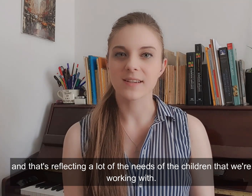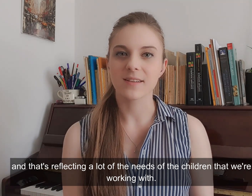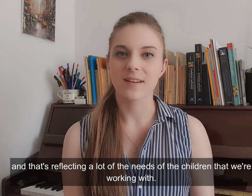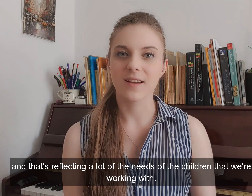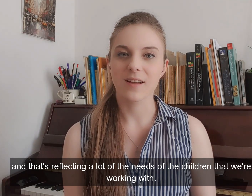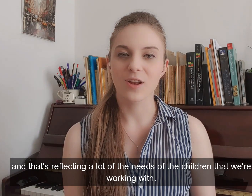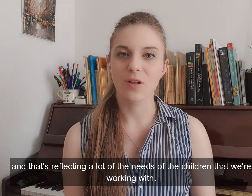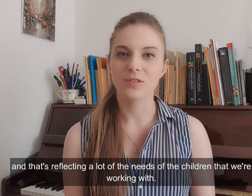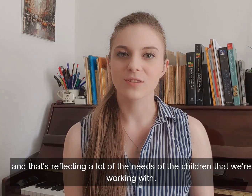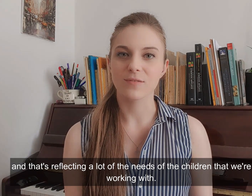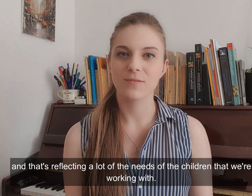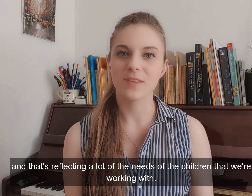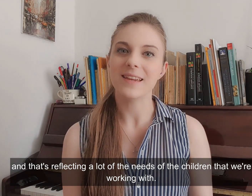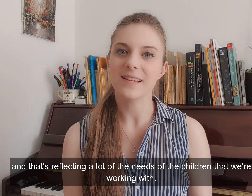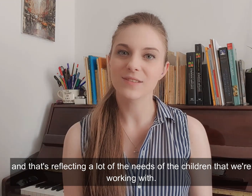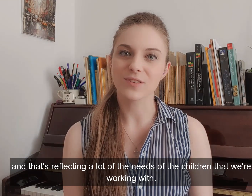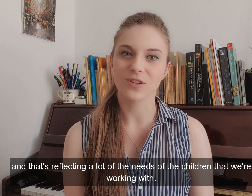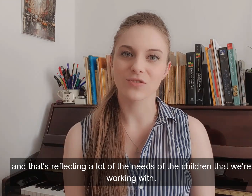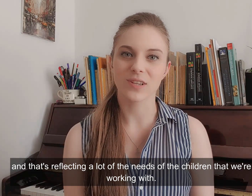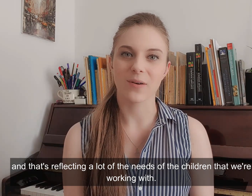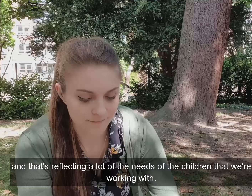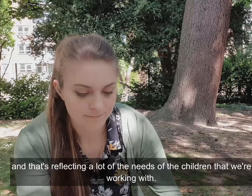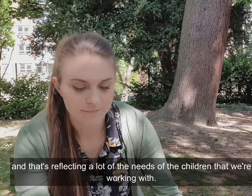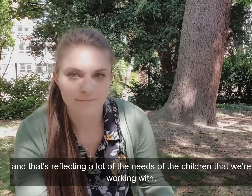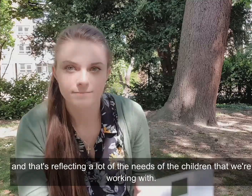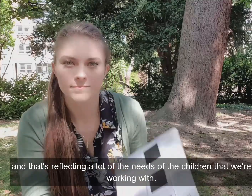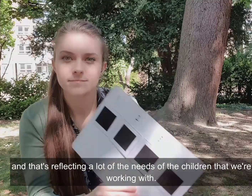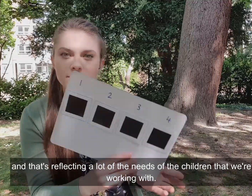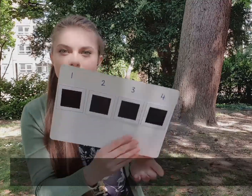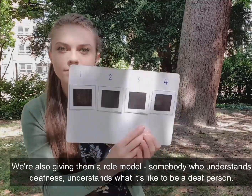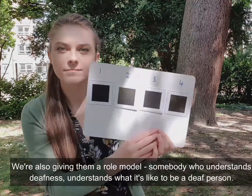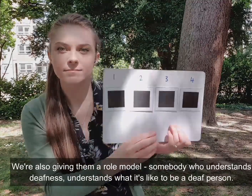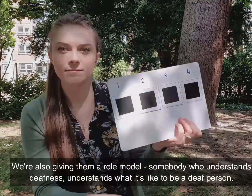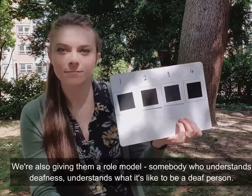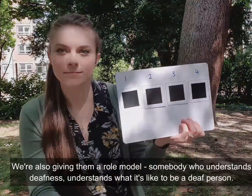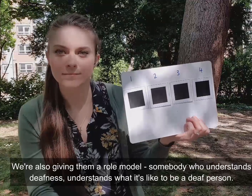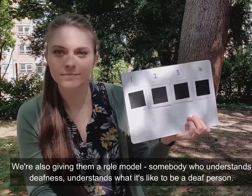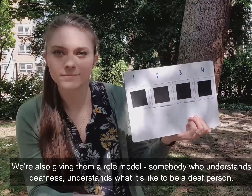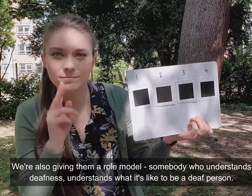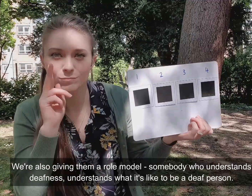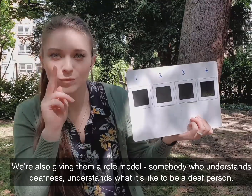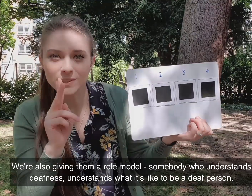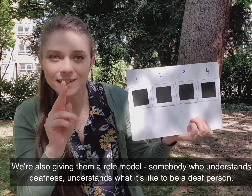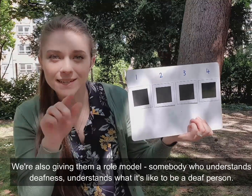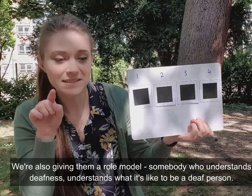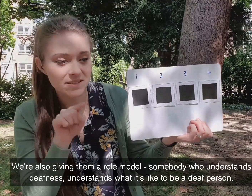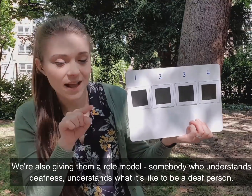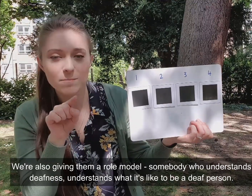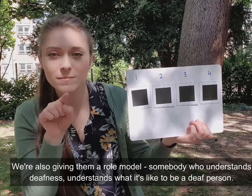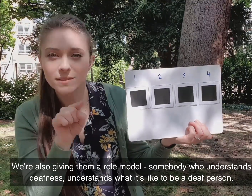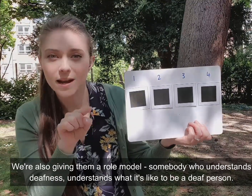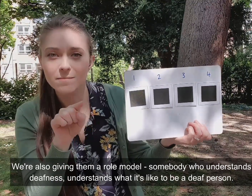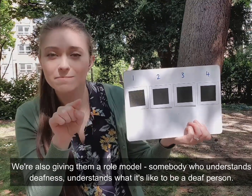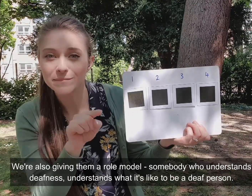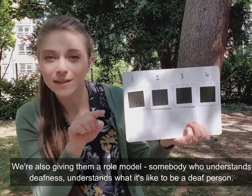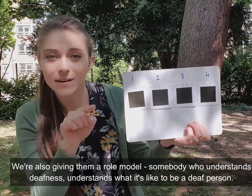a lot of the needs of the children that we're working with but also giving them a role model, somebody who